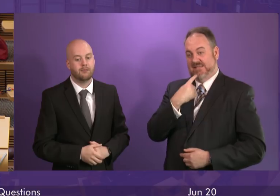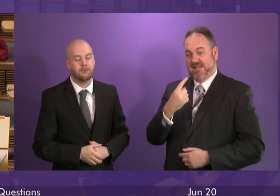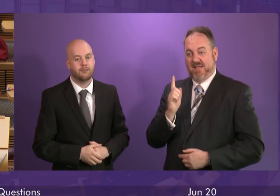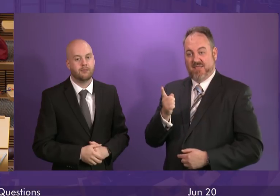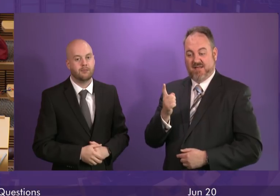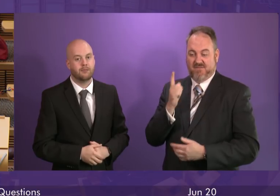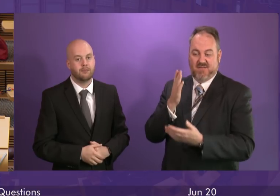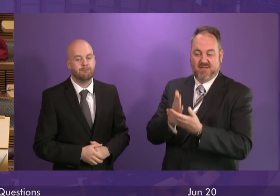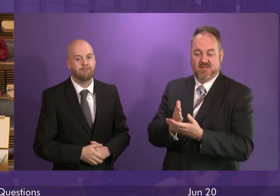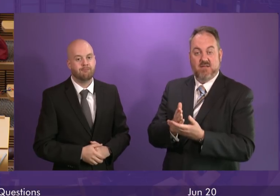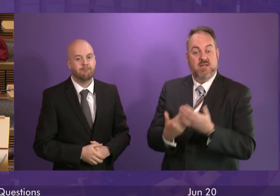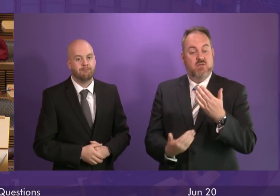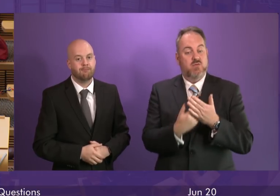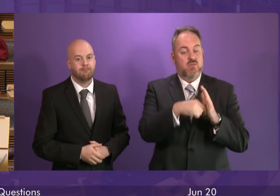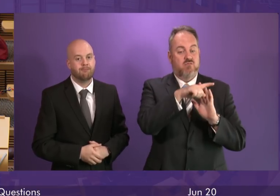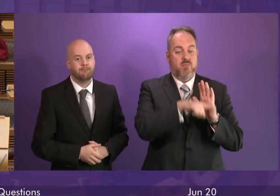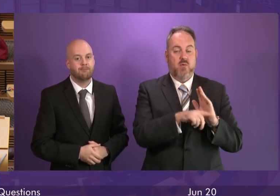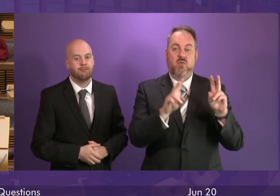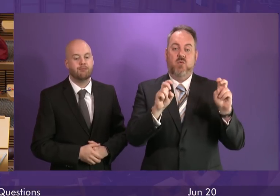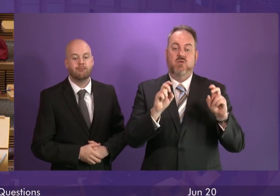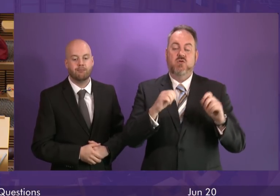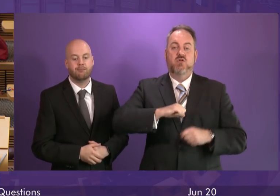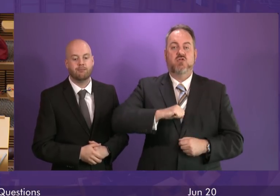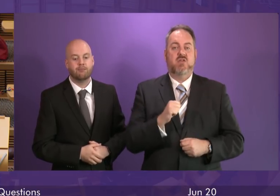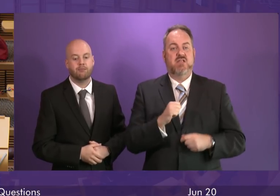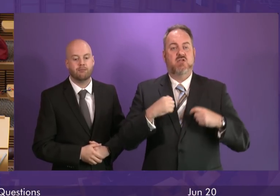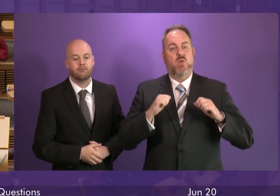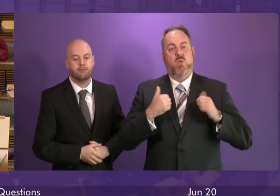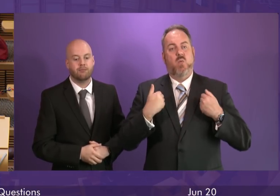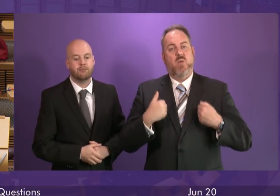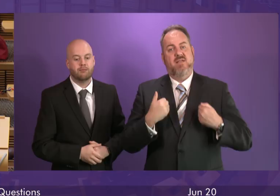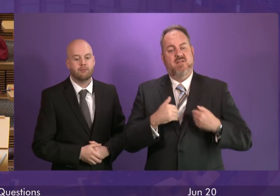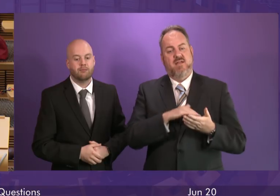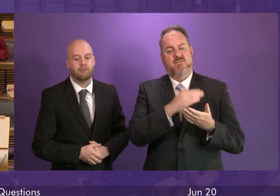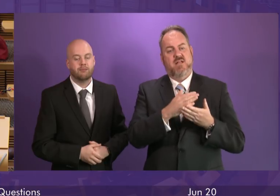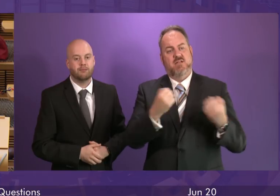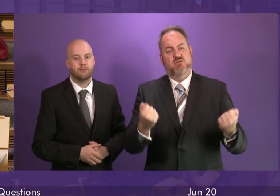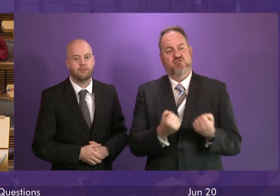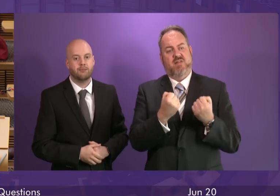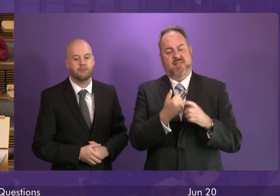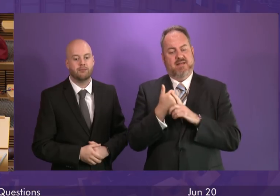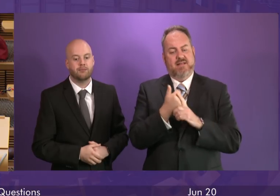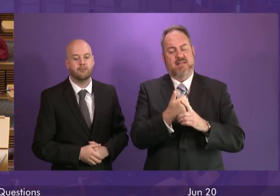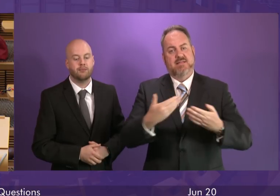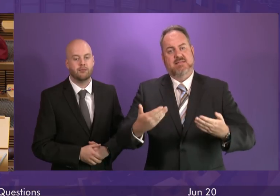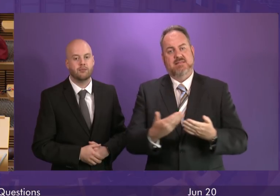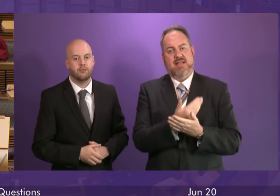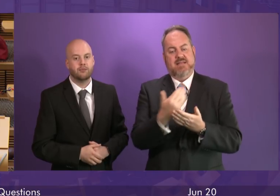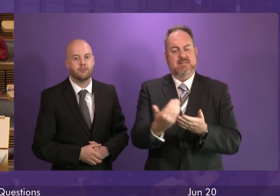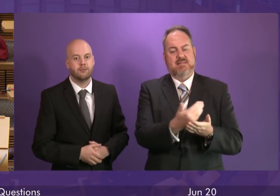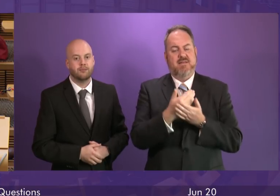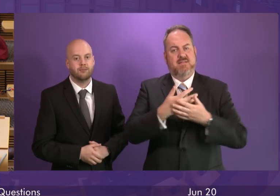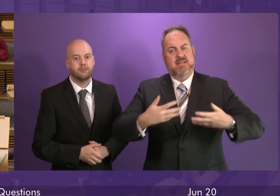report out today called the Scottish Welfare Fund Strengthening the Safety Net by the Menu for Change